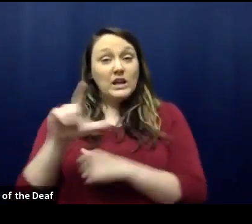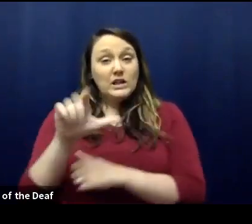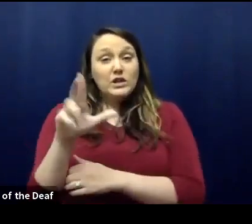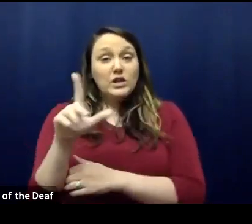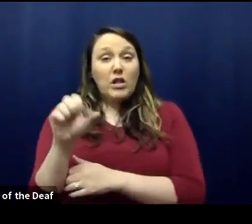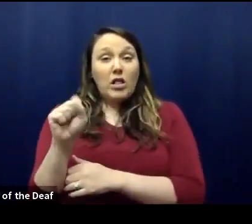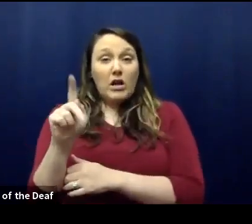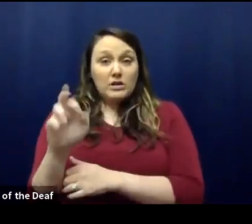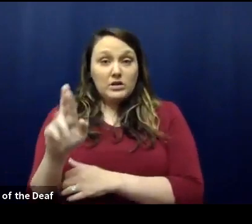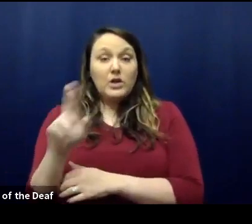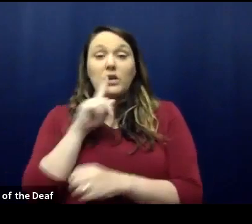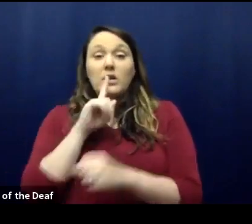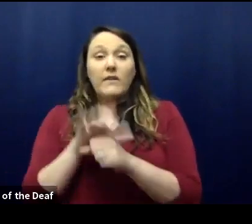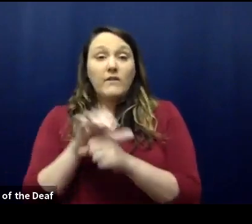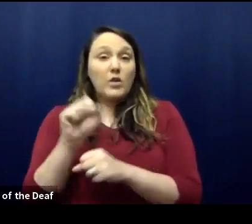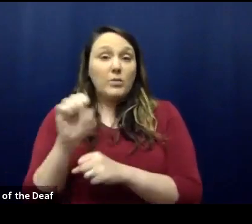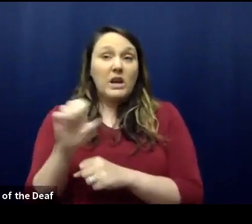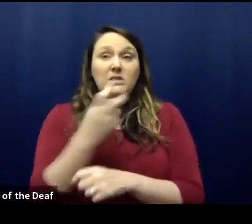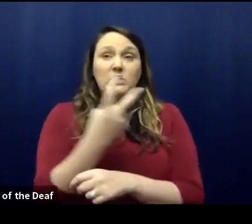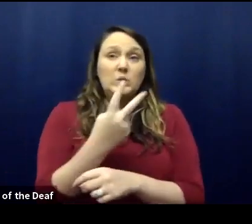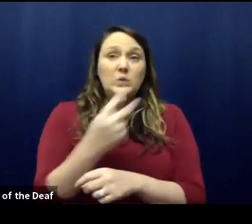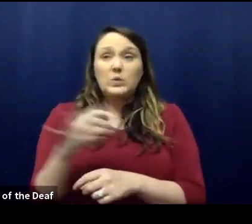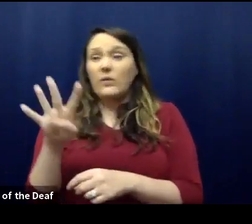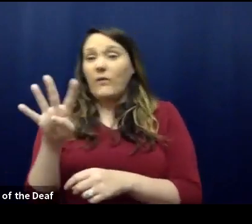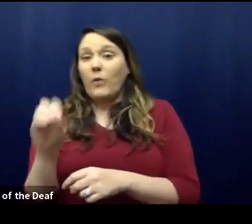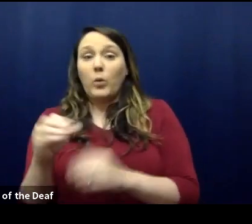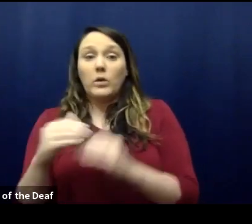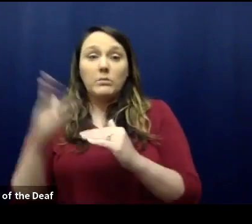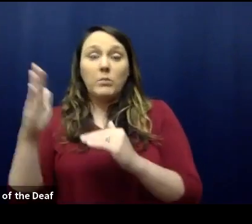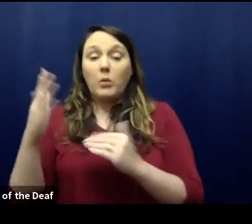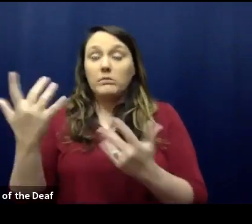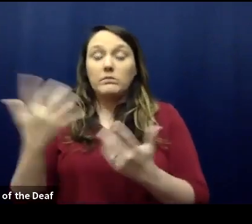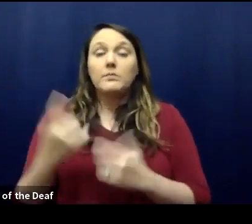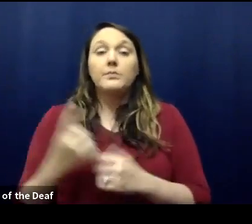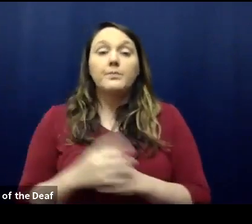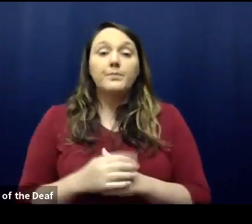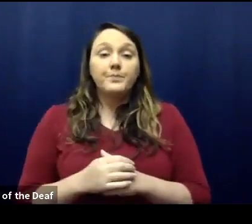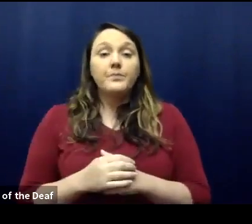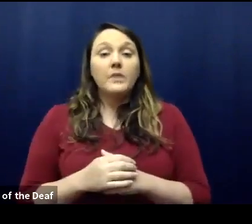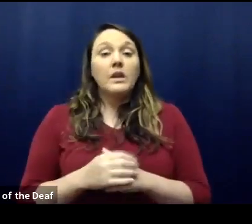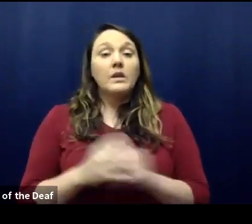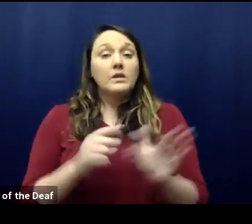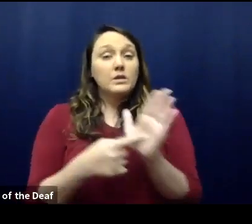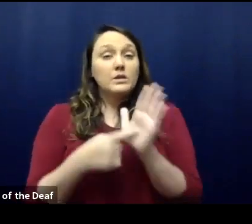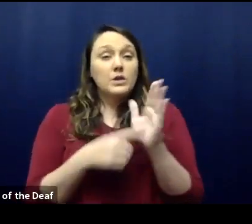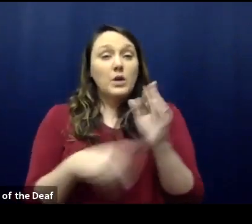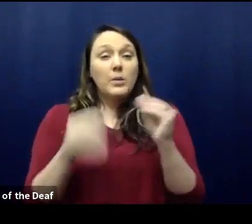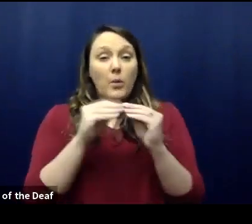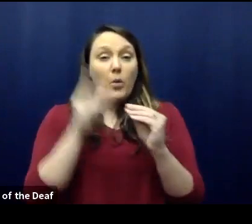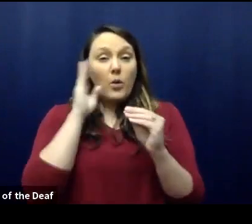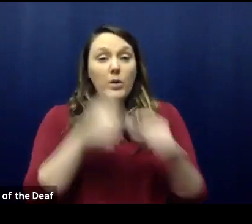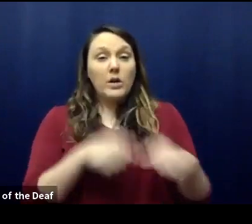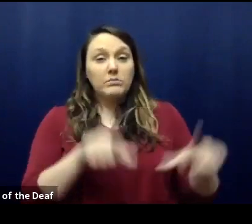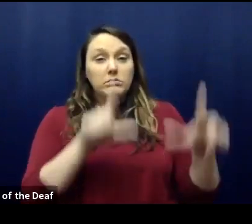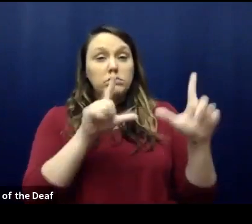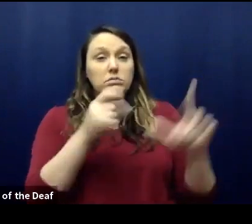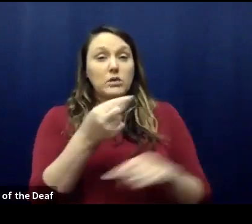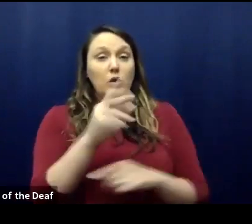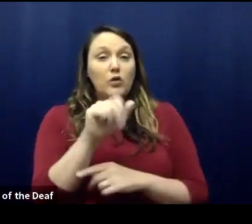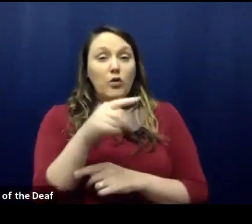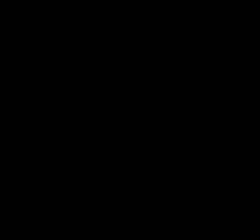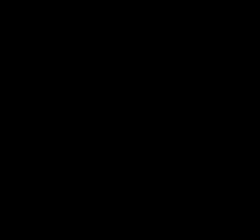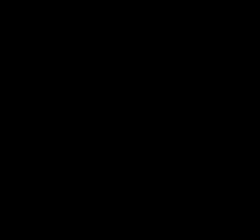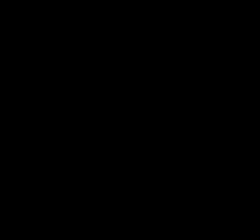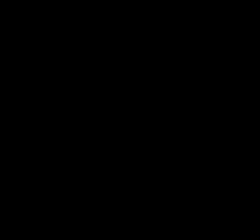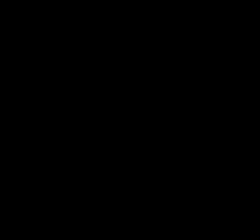range anywhere from two to 40 or more people. To illustrate this further, we're pulling up a graph from the Tennessee Department of Health that shares